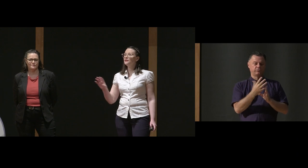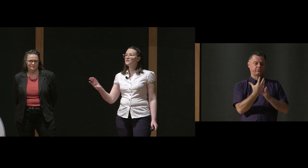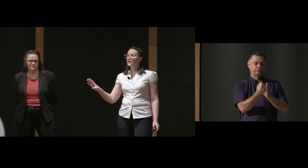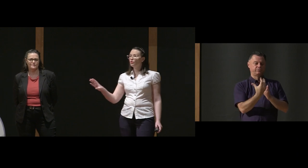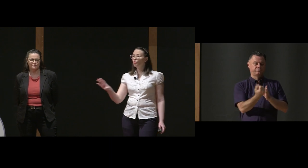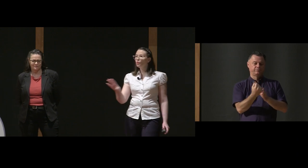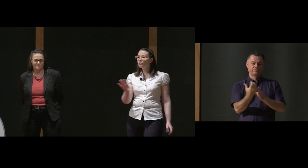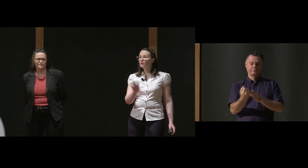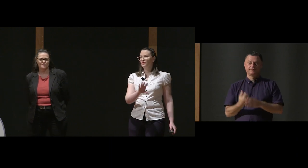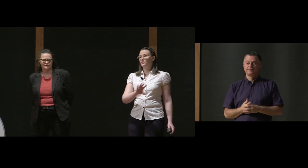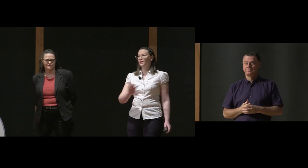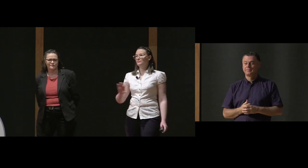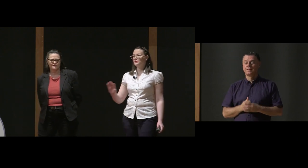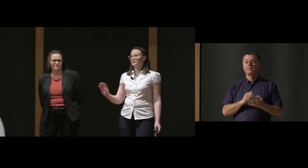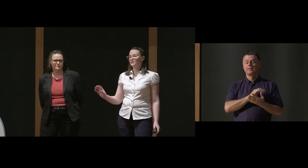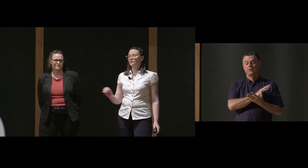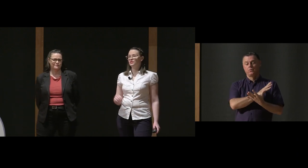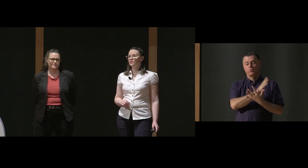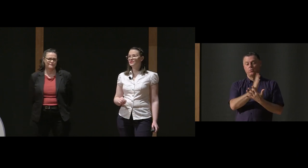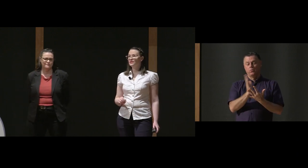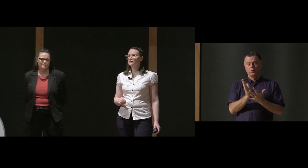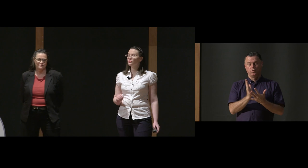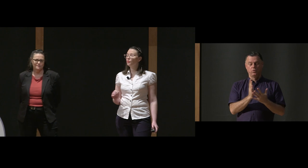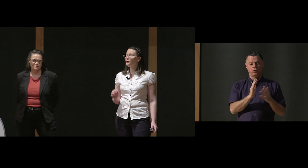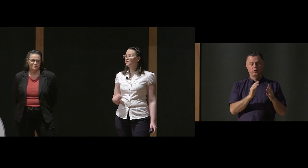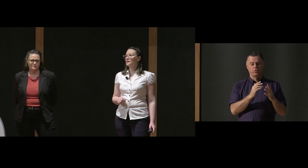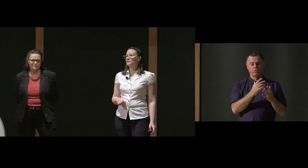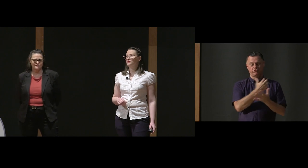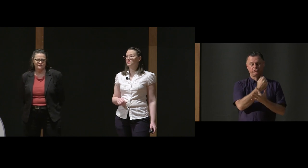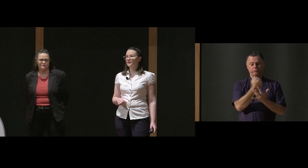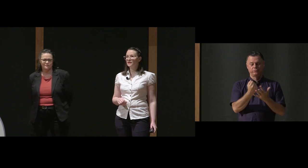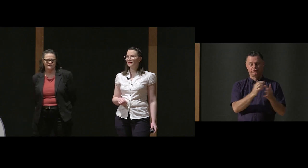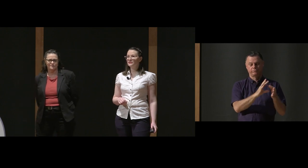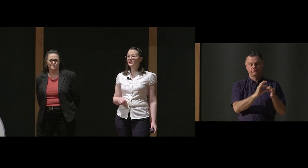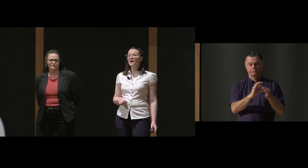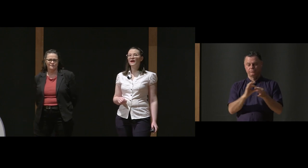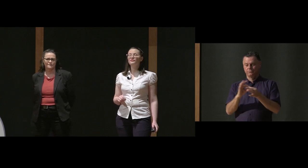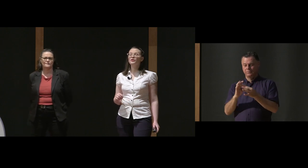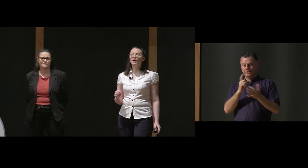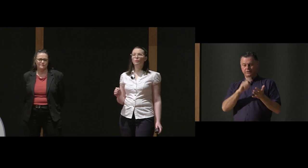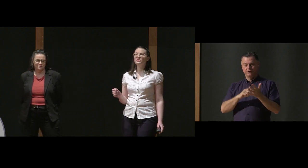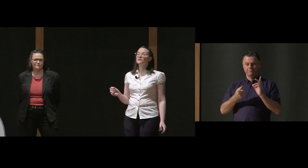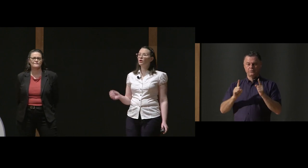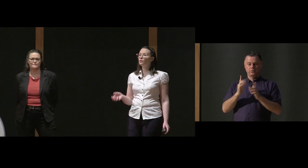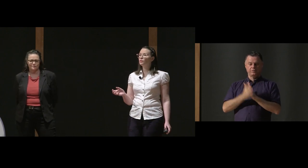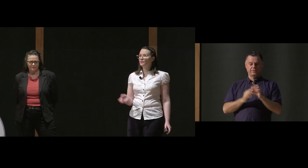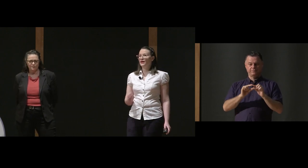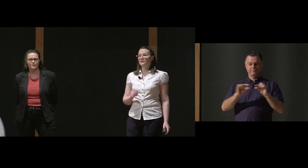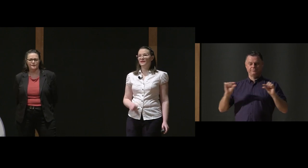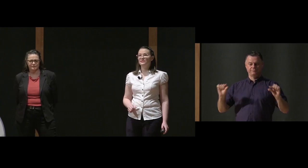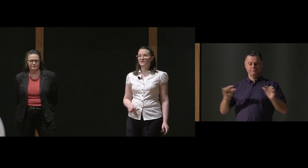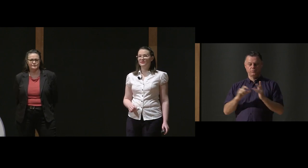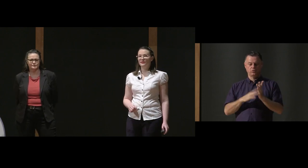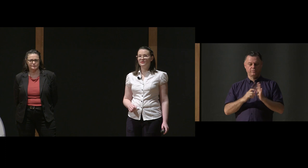We then need to take all of the frames that we've just processed, all of the signs we've just recognized and figure out what is the whole